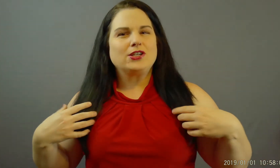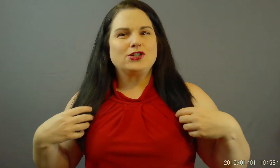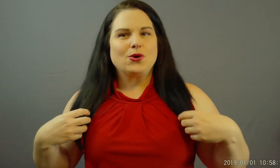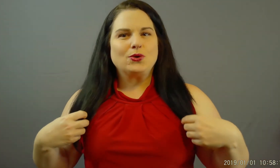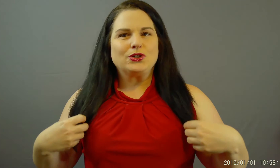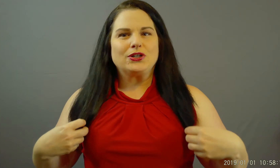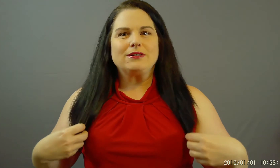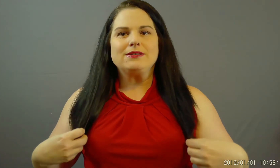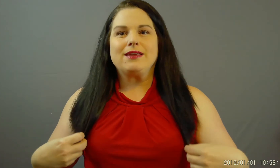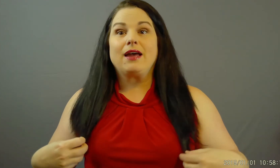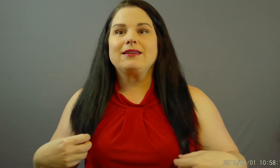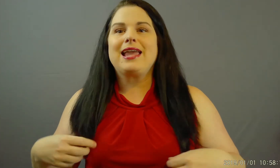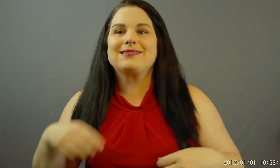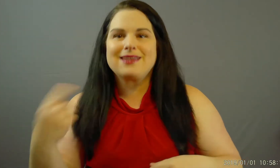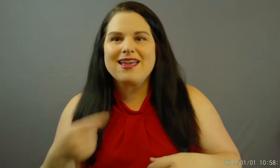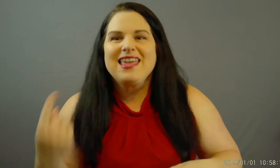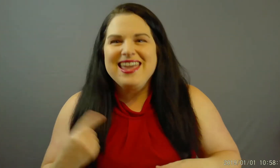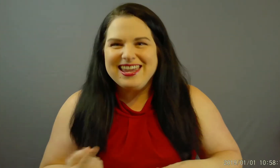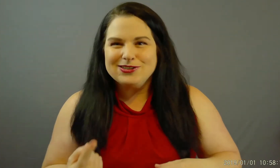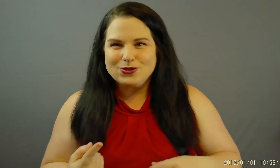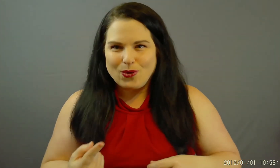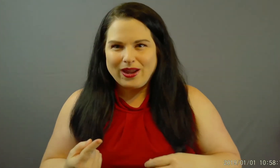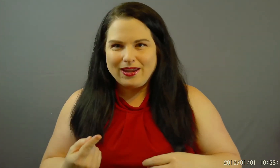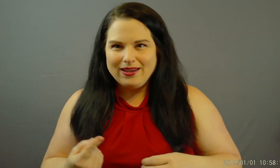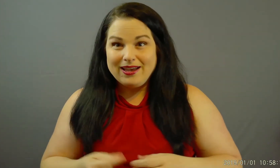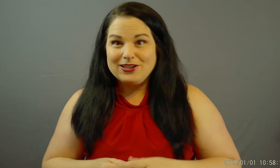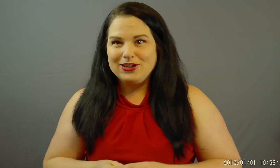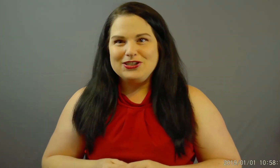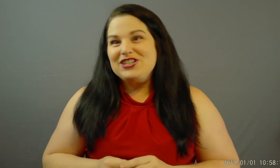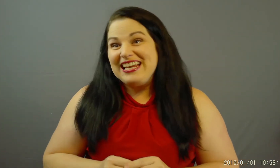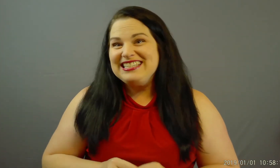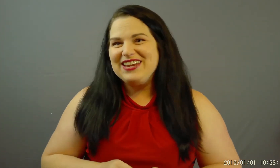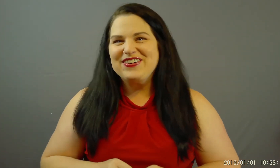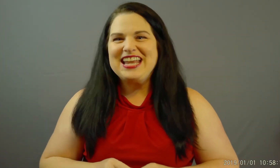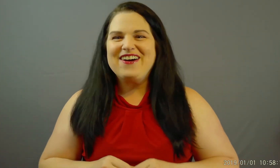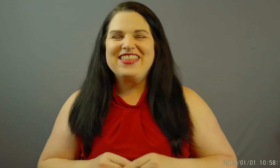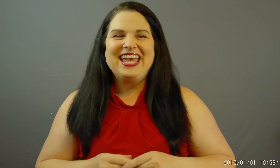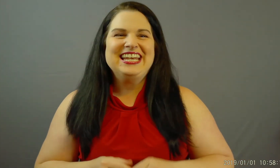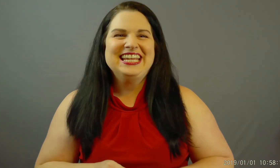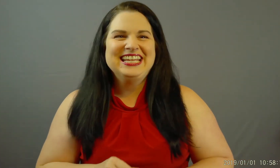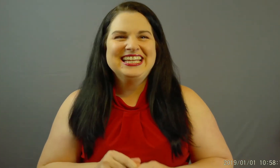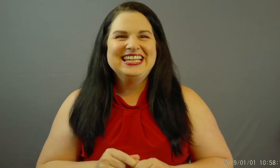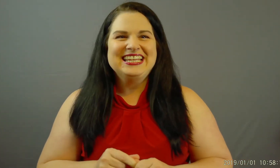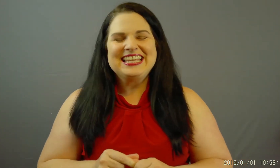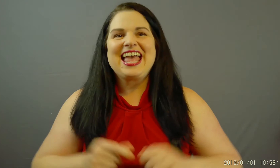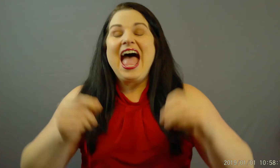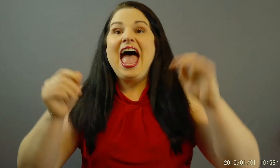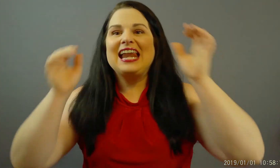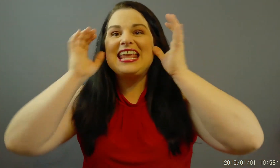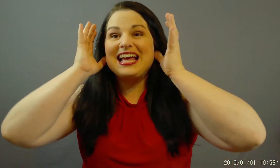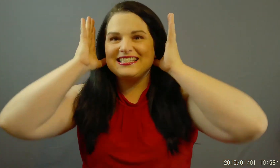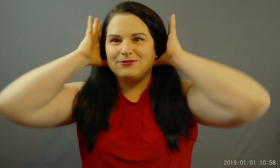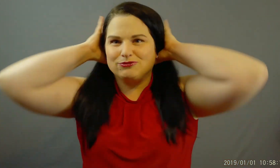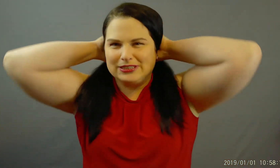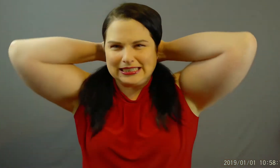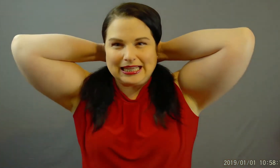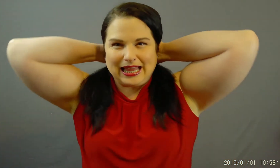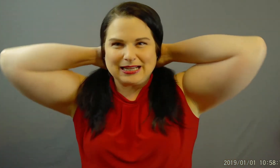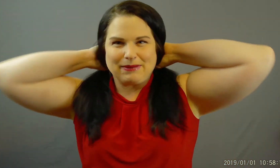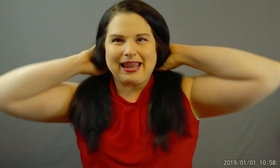shoulders, he has to enjoy a good chase every now and then, and he has to really like my